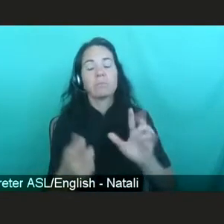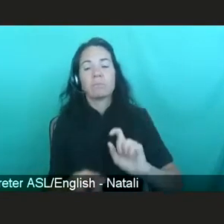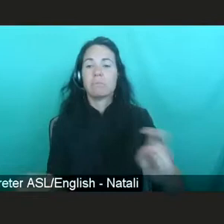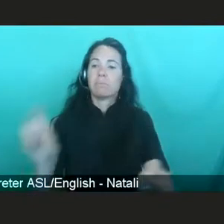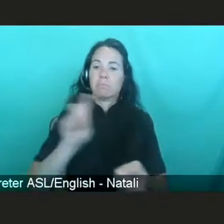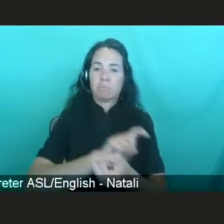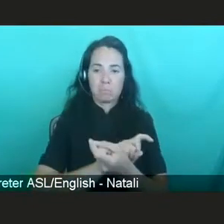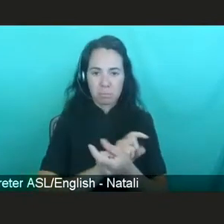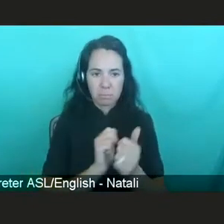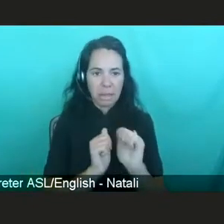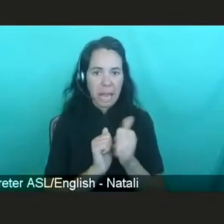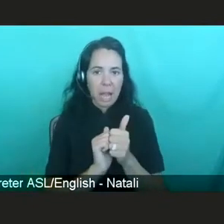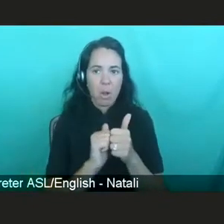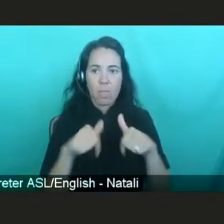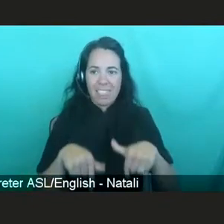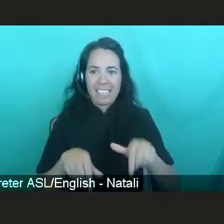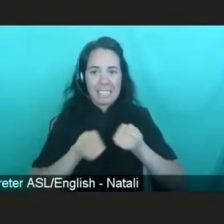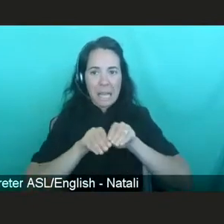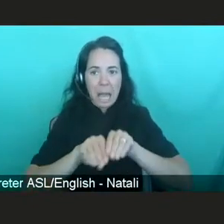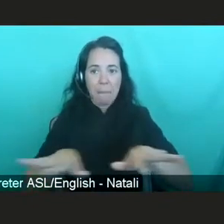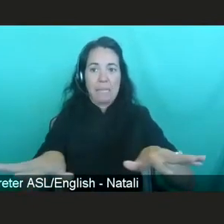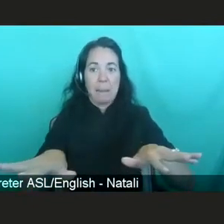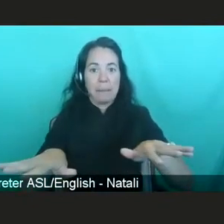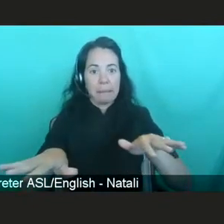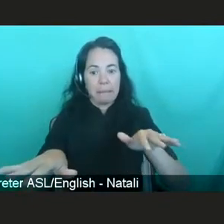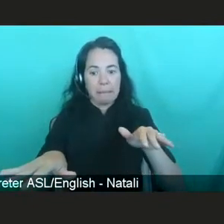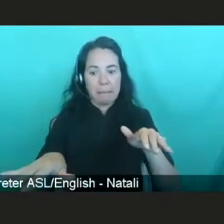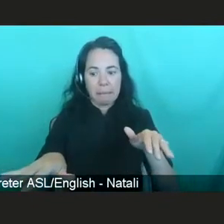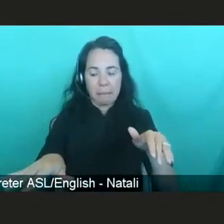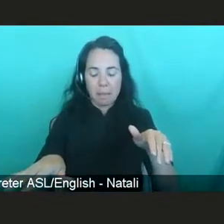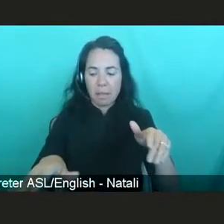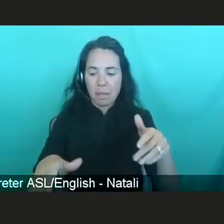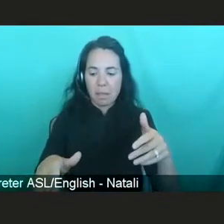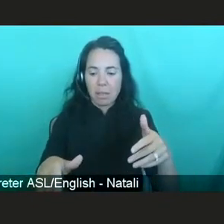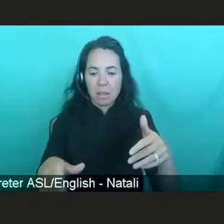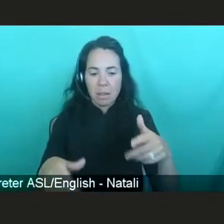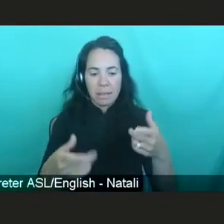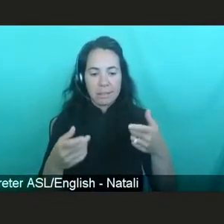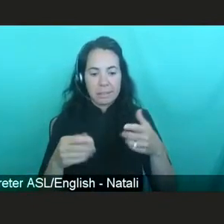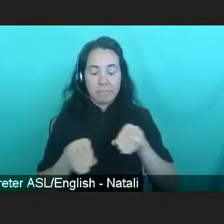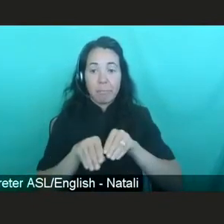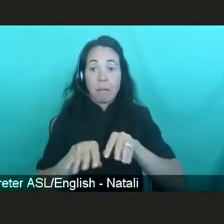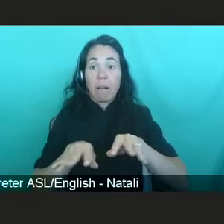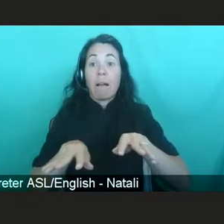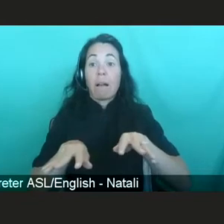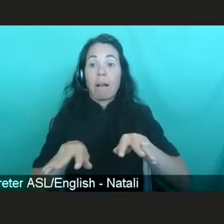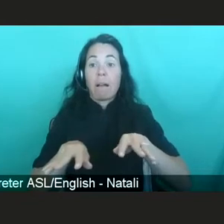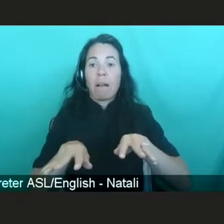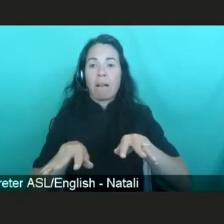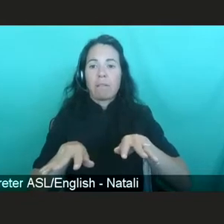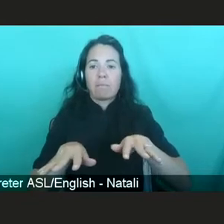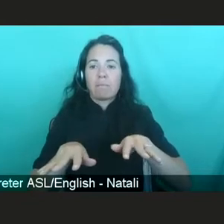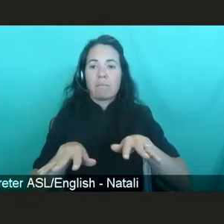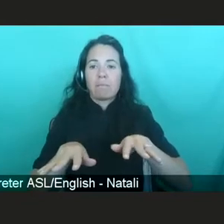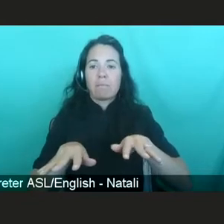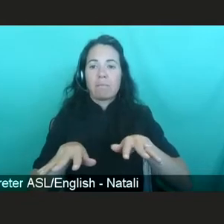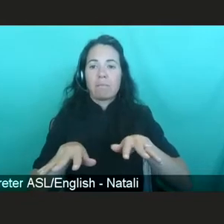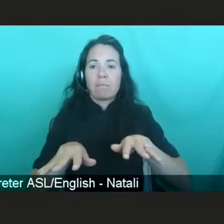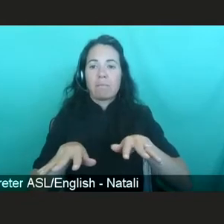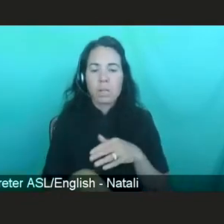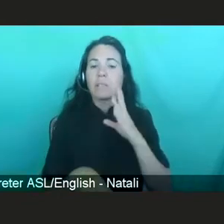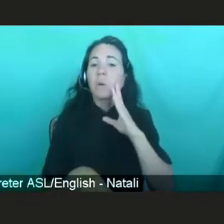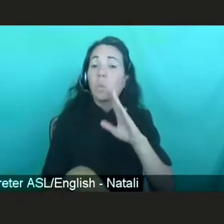epidemic has played out. And we know that when taken